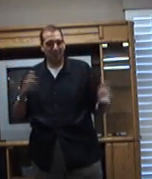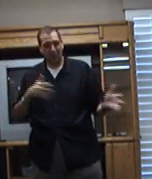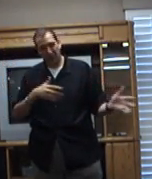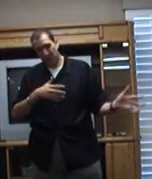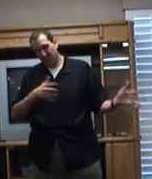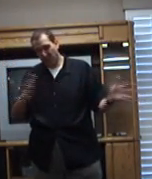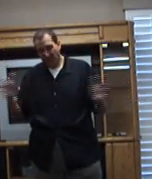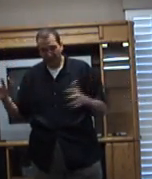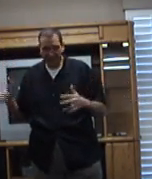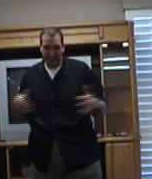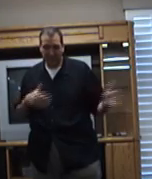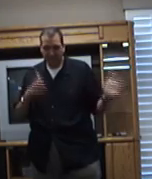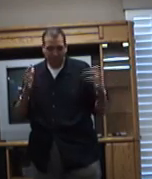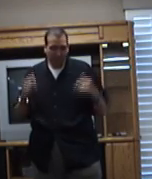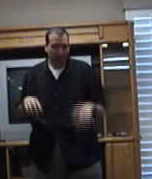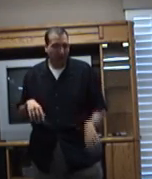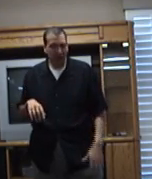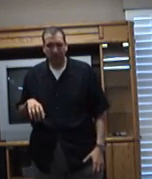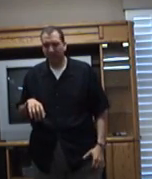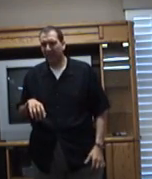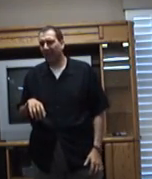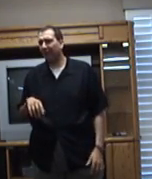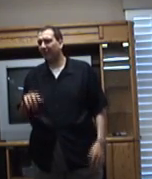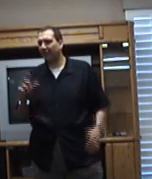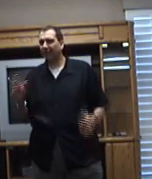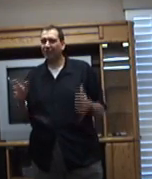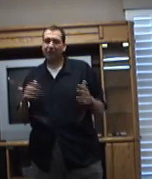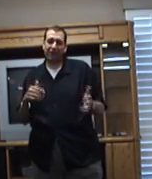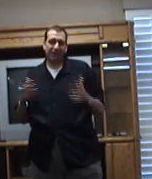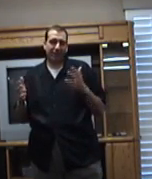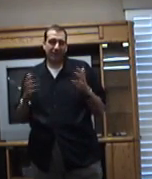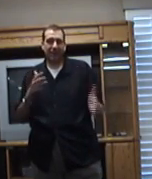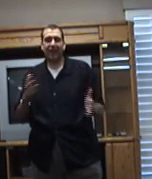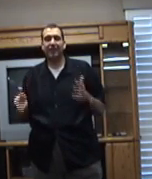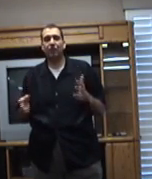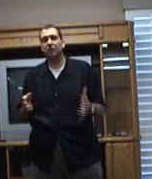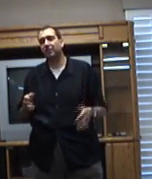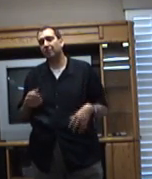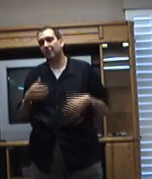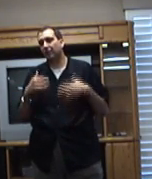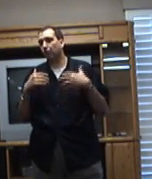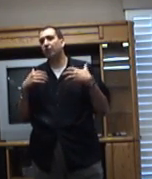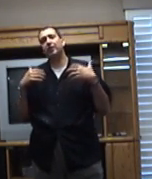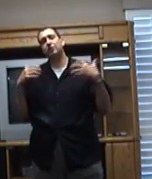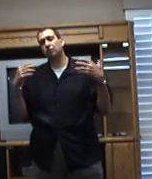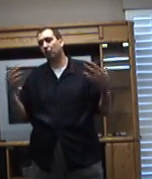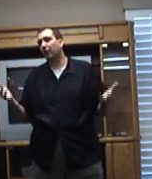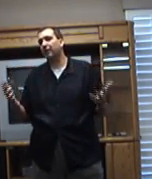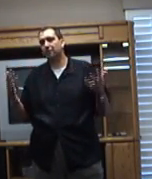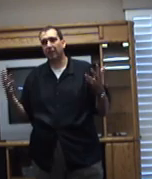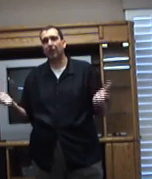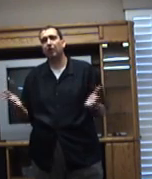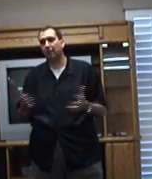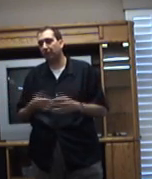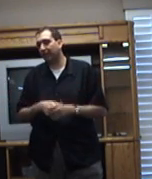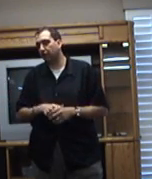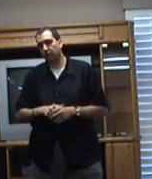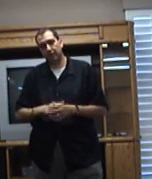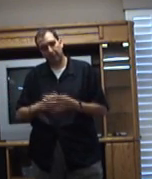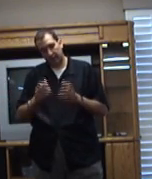but we were all sitting down, and I, you know, you kind of notice, and I'm really enjoying the meal, and I'm making sure that I'm